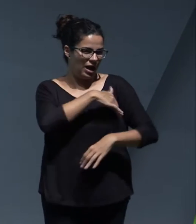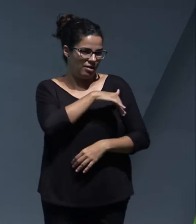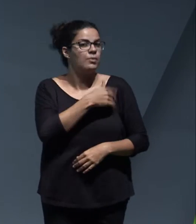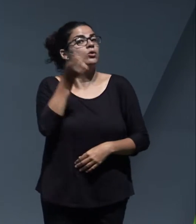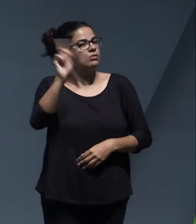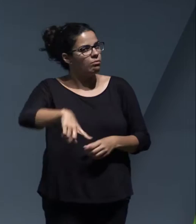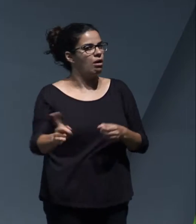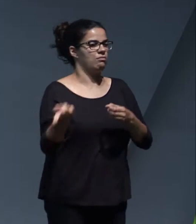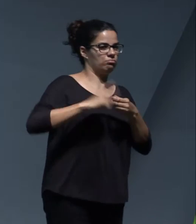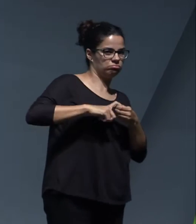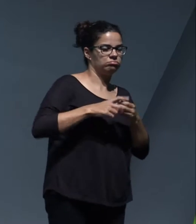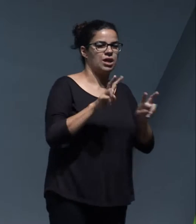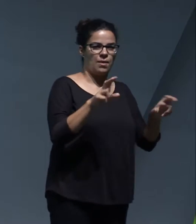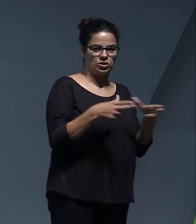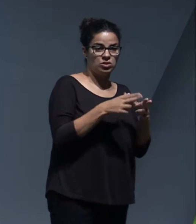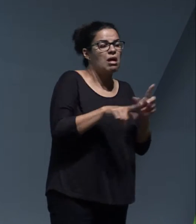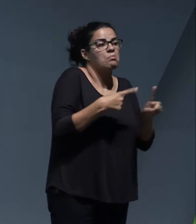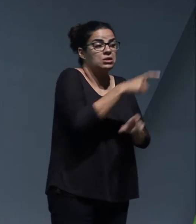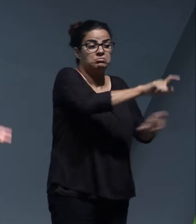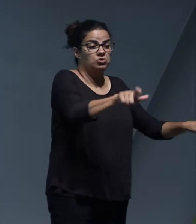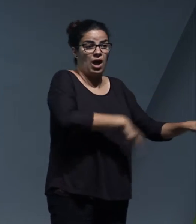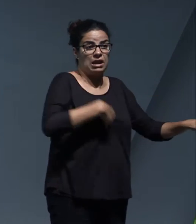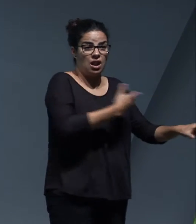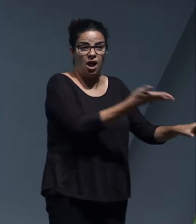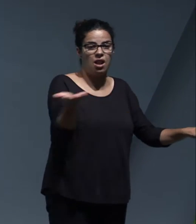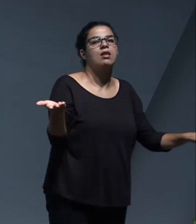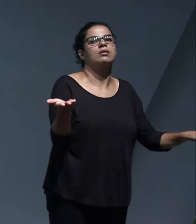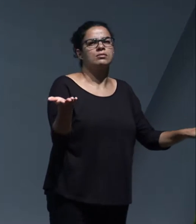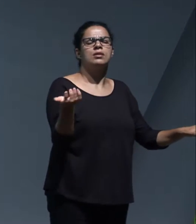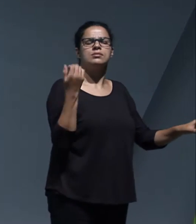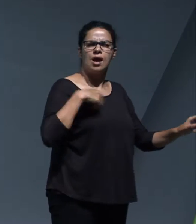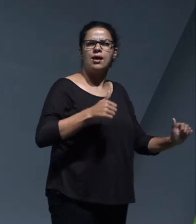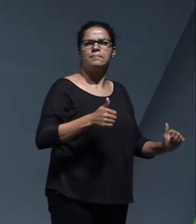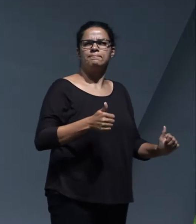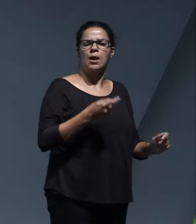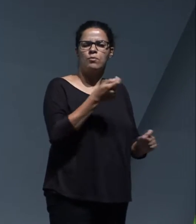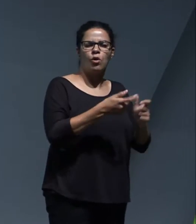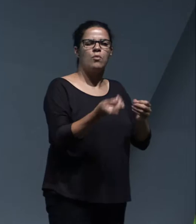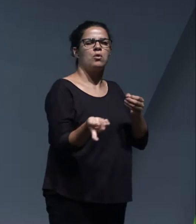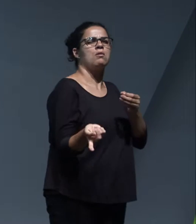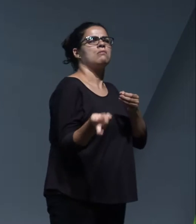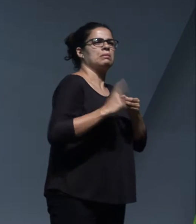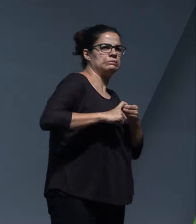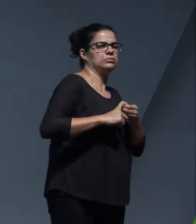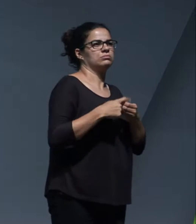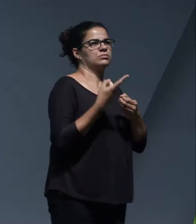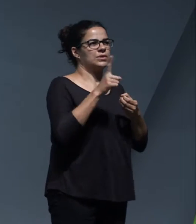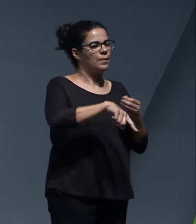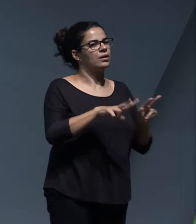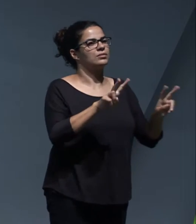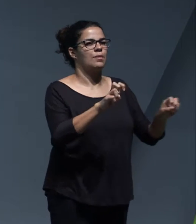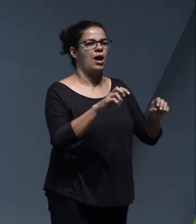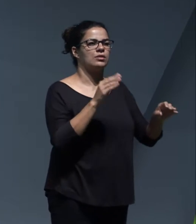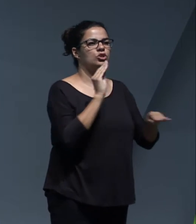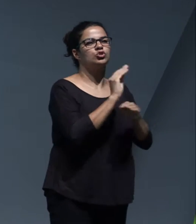centers that are also more involved in, increasingly involved in society, and also the man in the street is entering, is